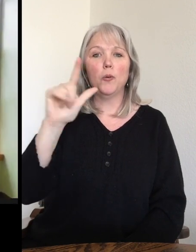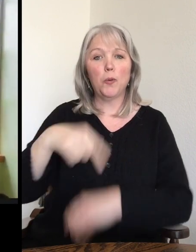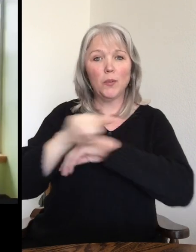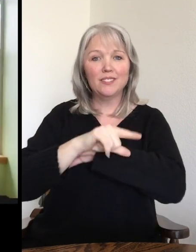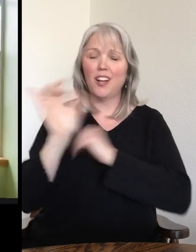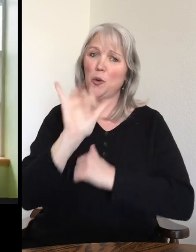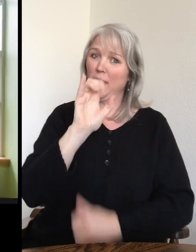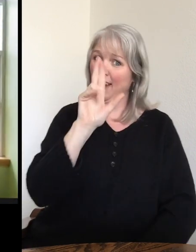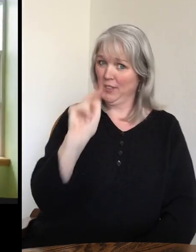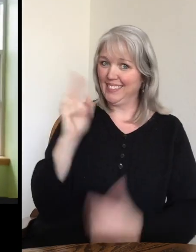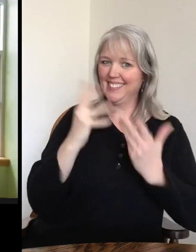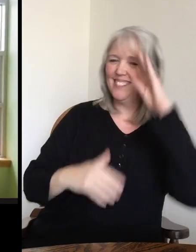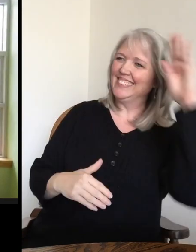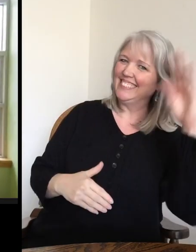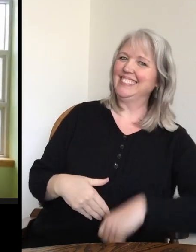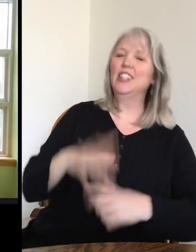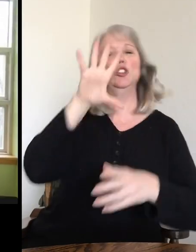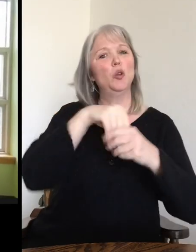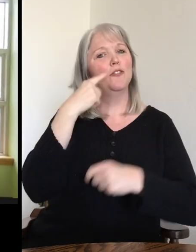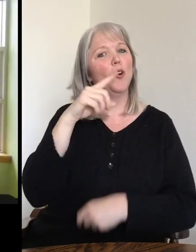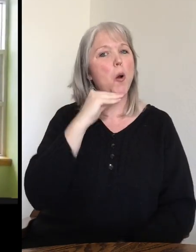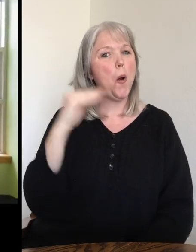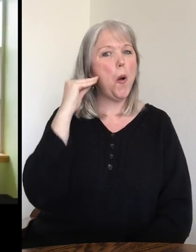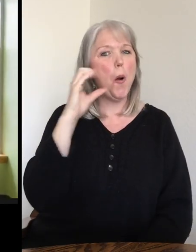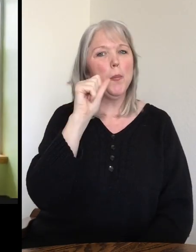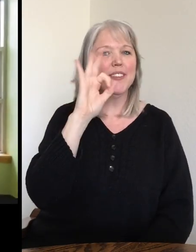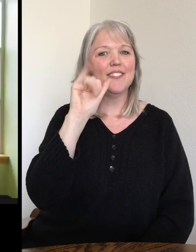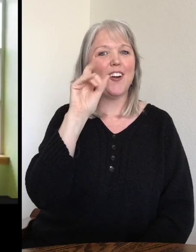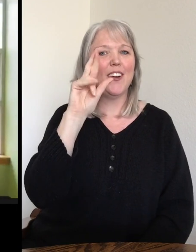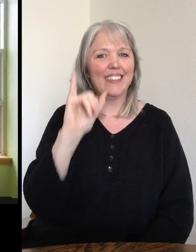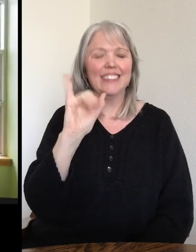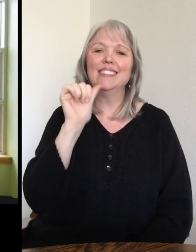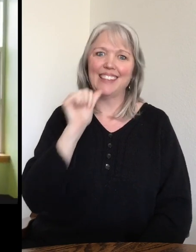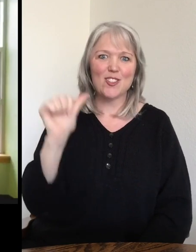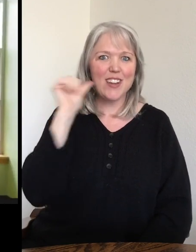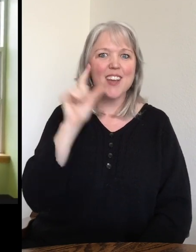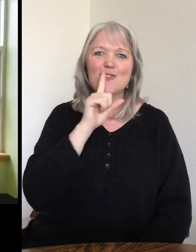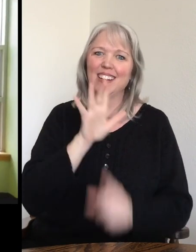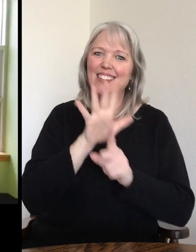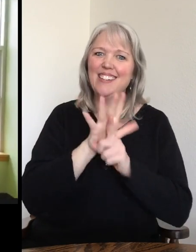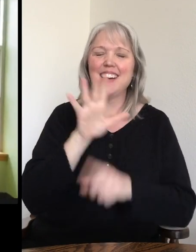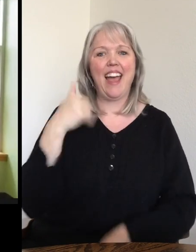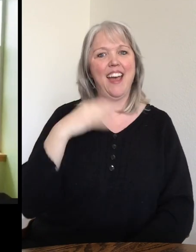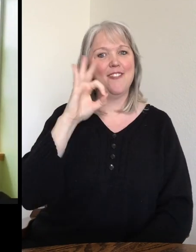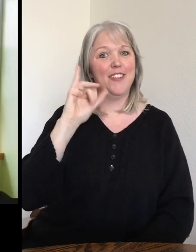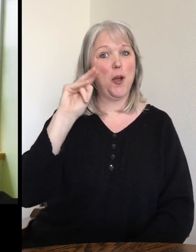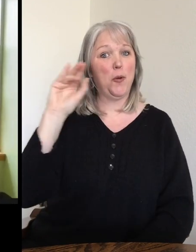And you are joining us for our home safari. And yesterday was a big hit. We had Fiona, but today the competition for